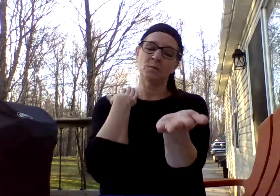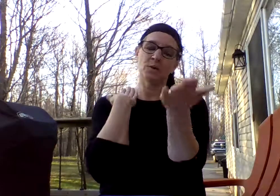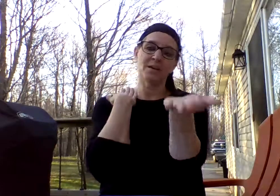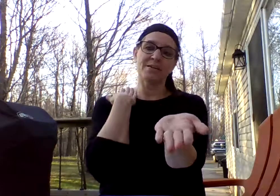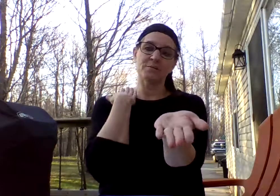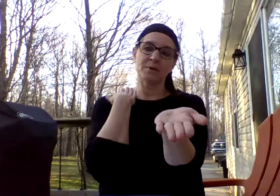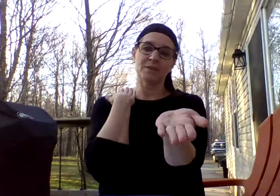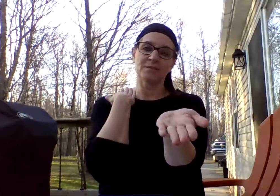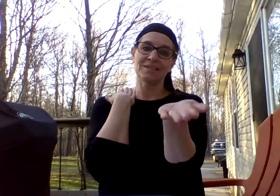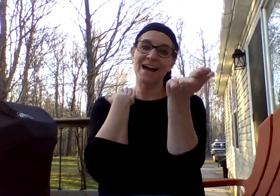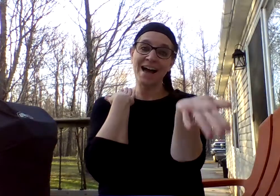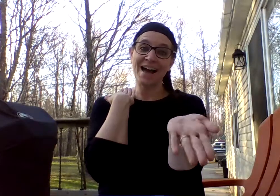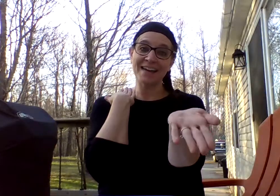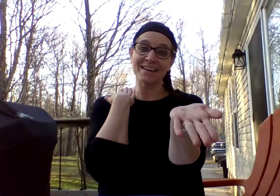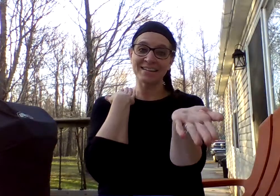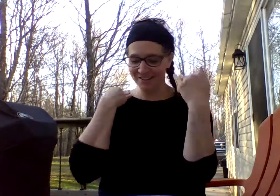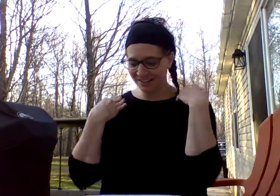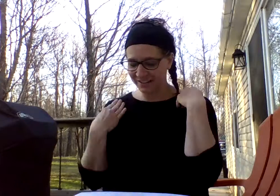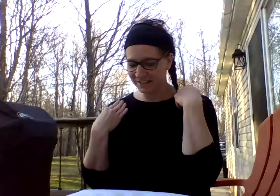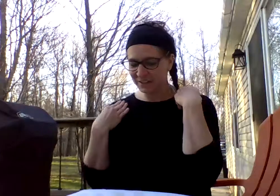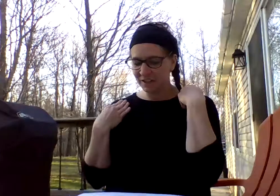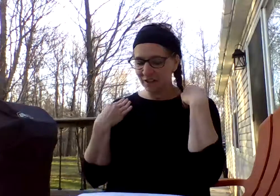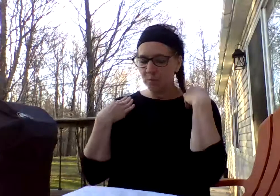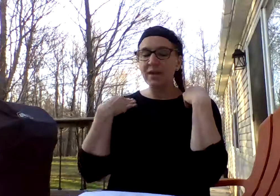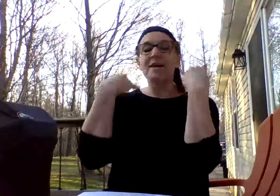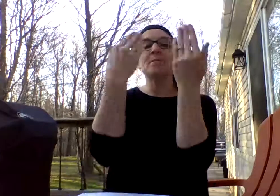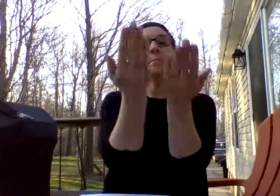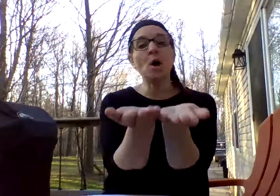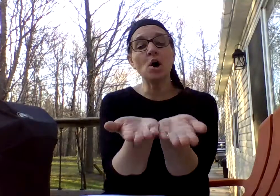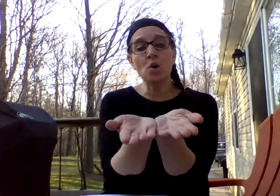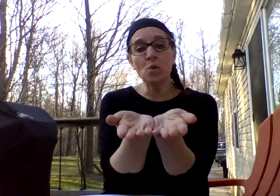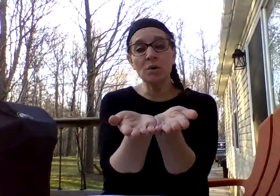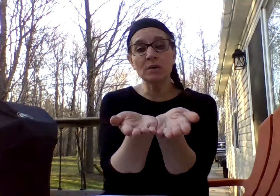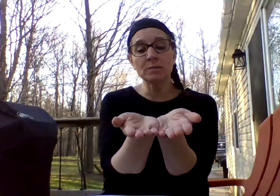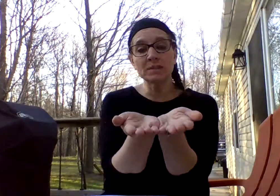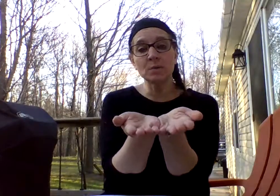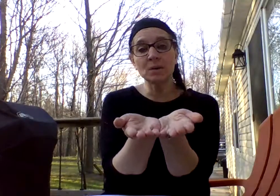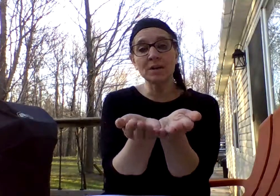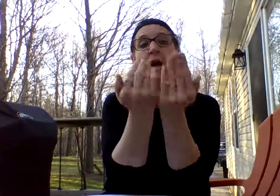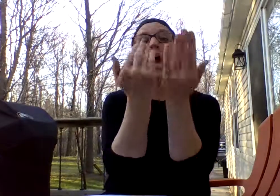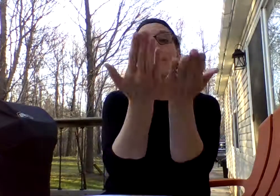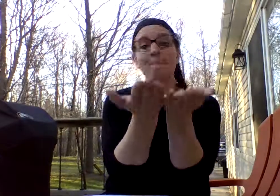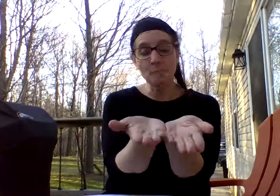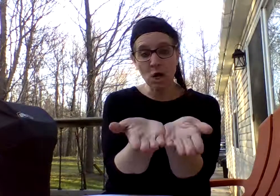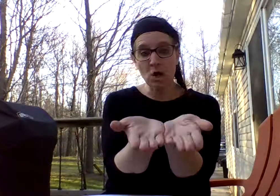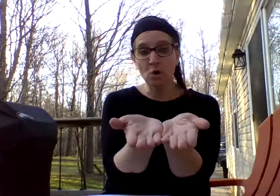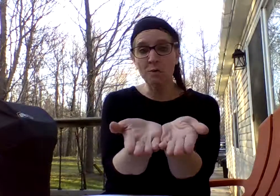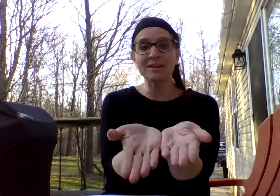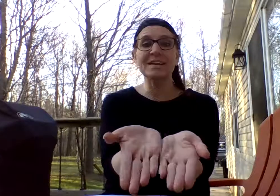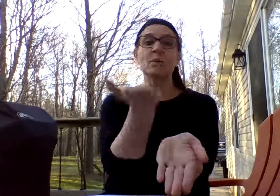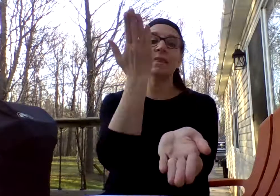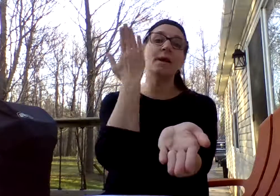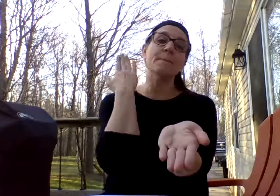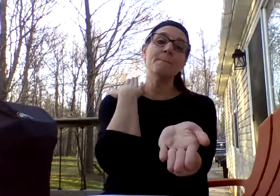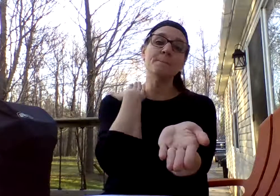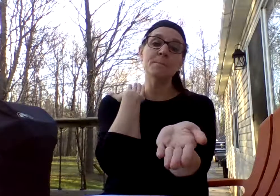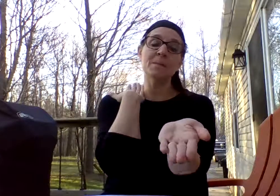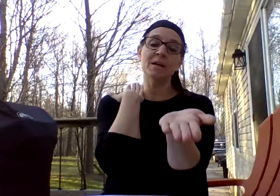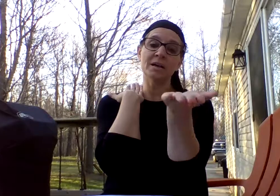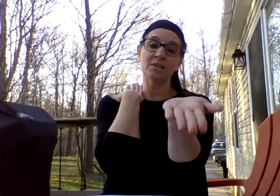What are you left with? I. Good. We have mo. What's the word? Mo. We're going to take away the M. And